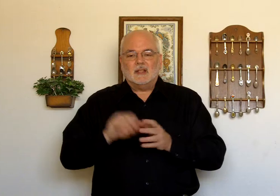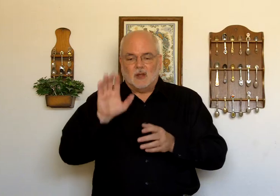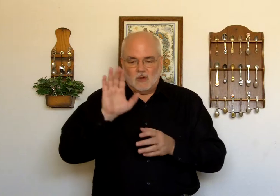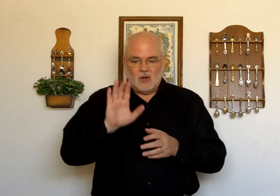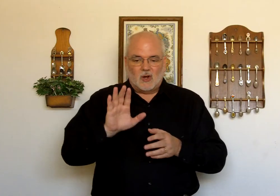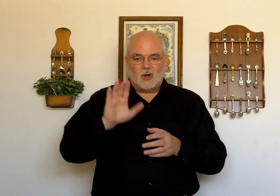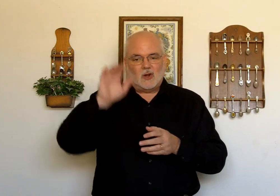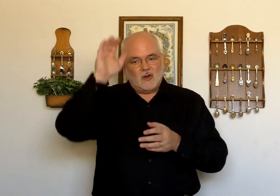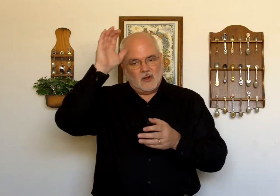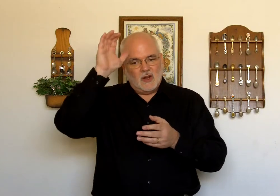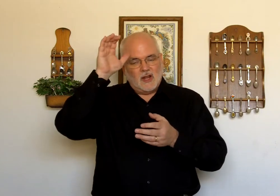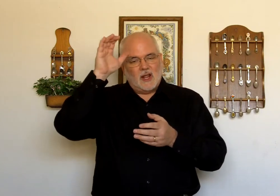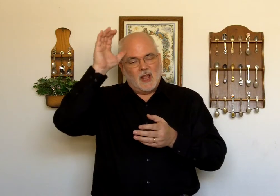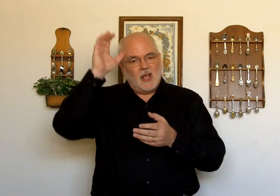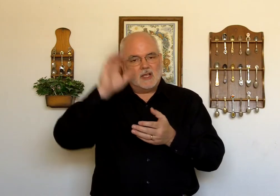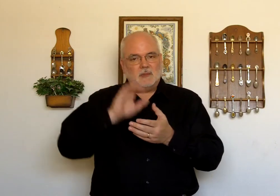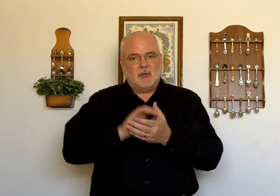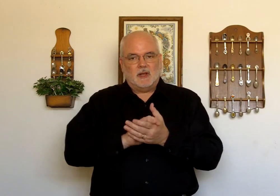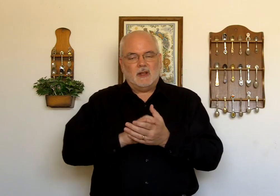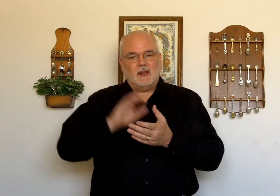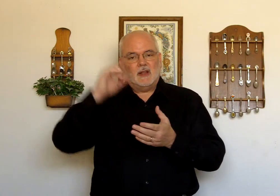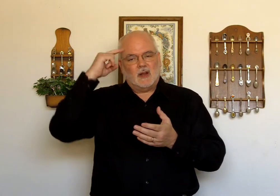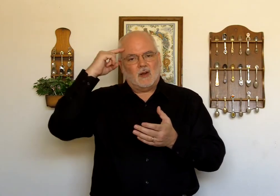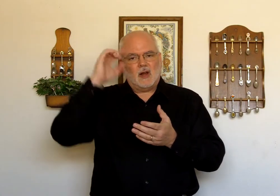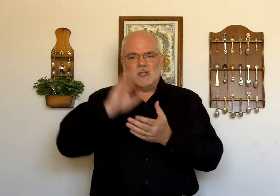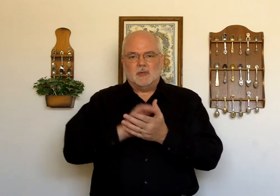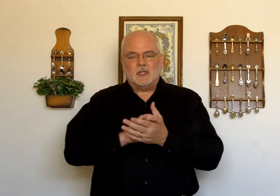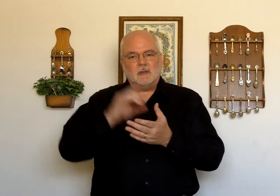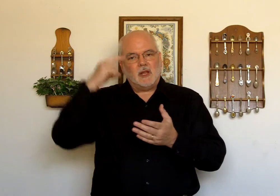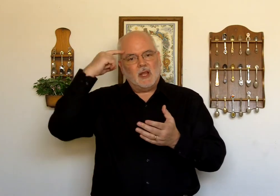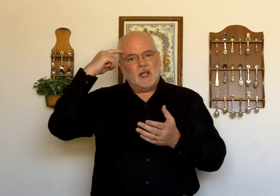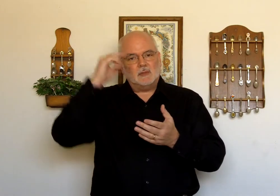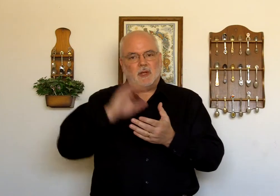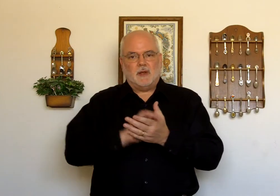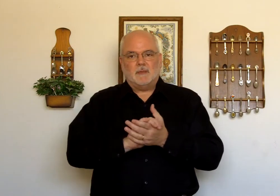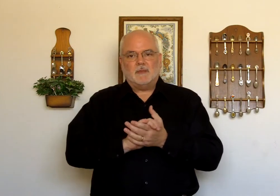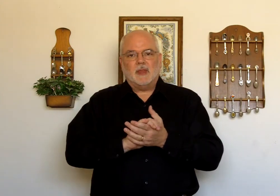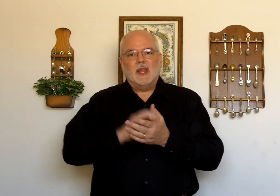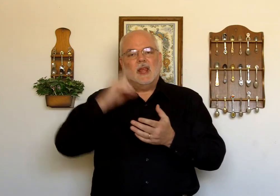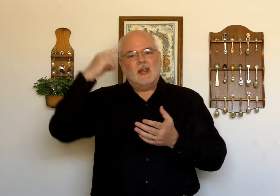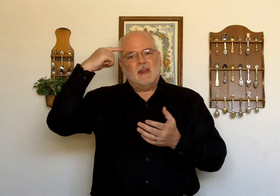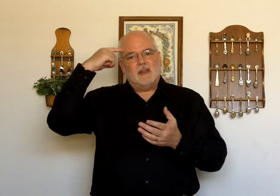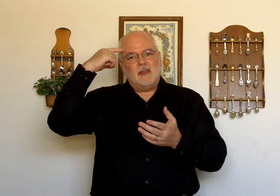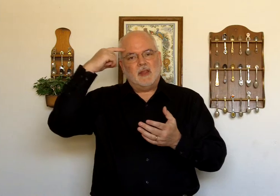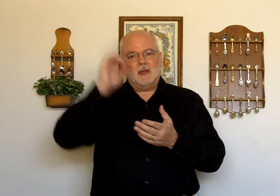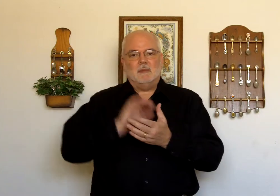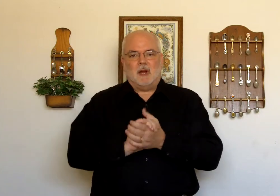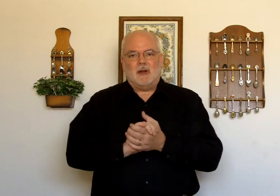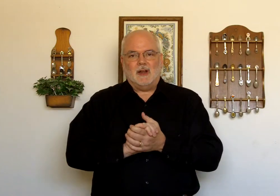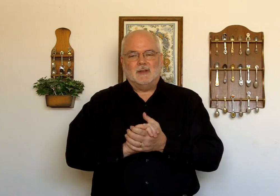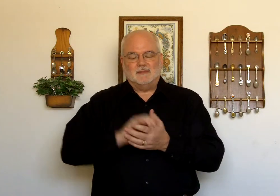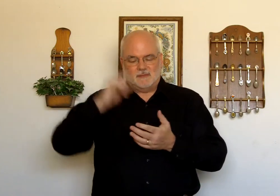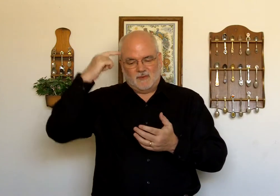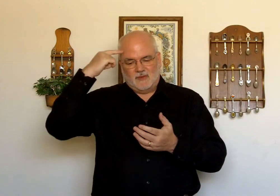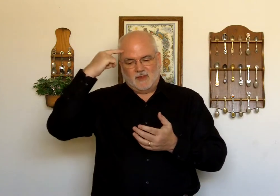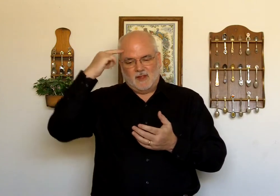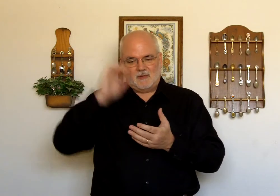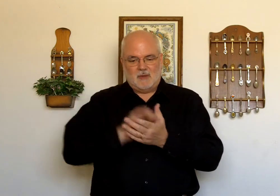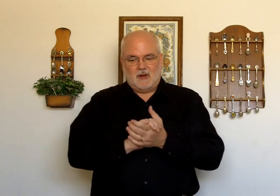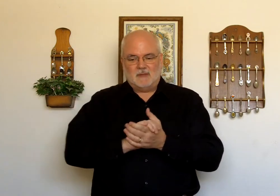So, her husband. Or husband, you mean husband. Think married. Think married.